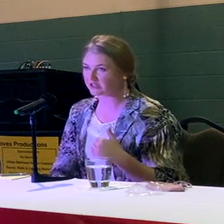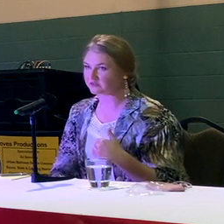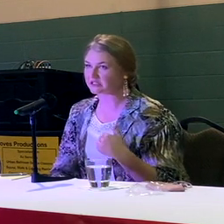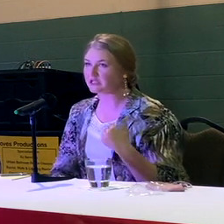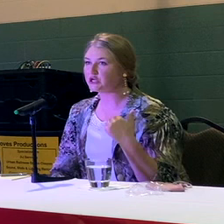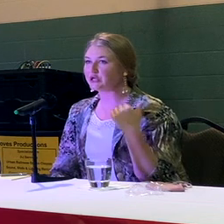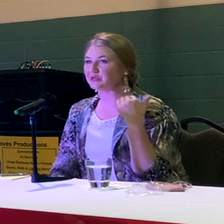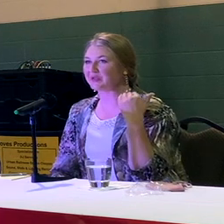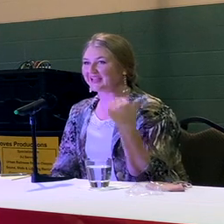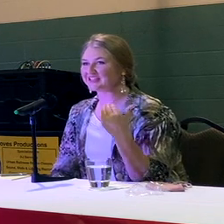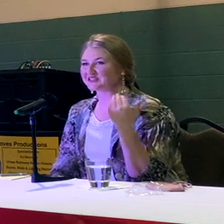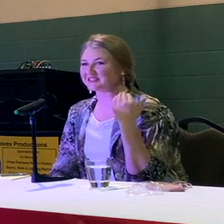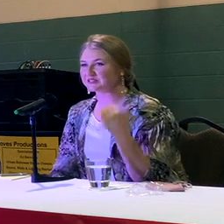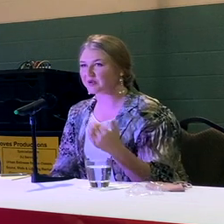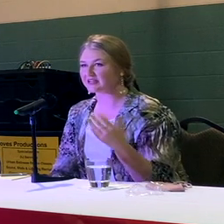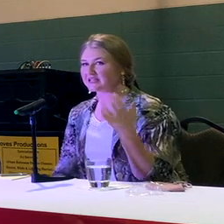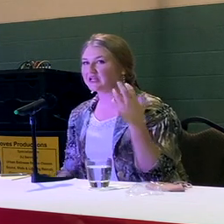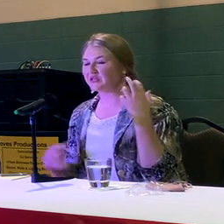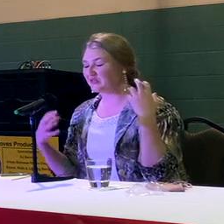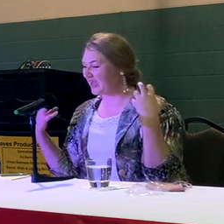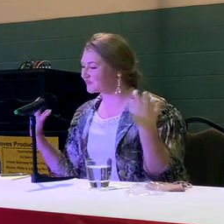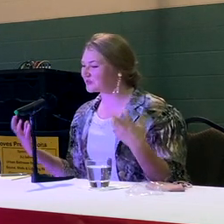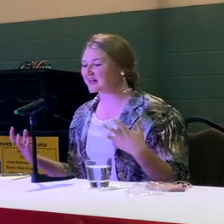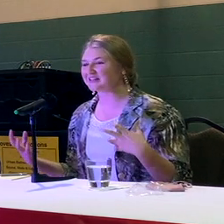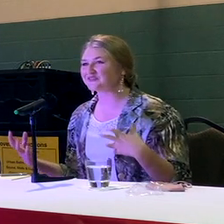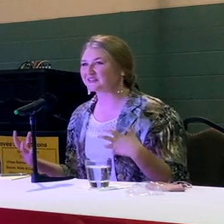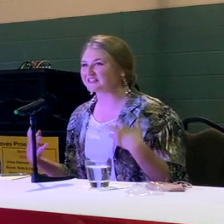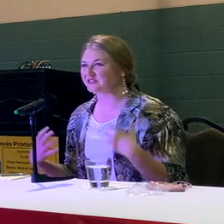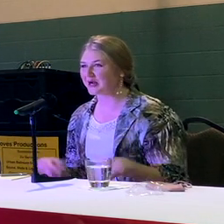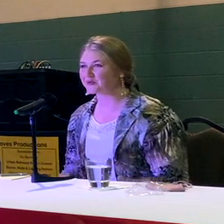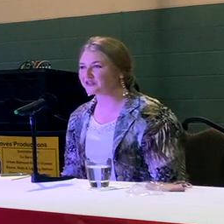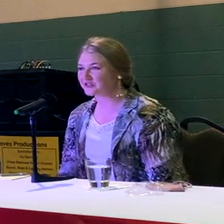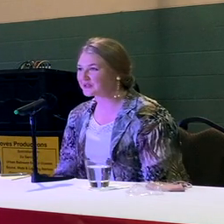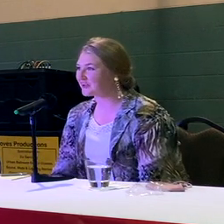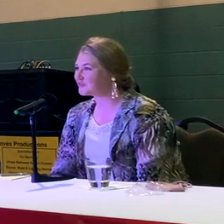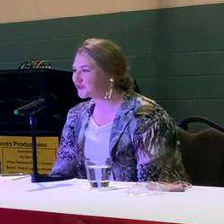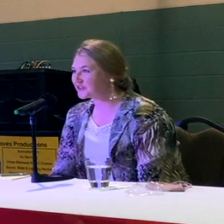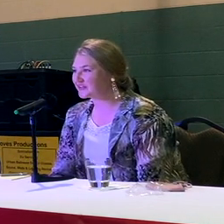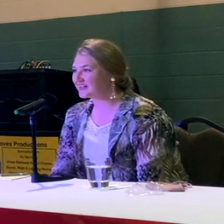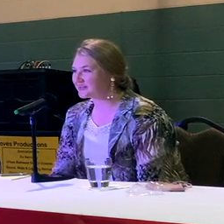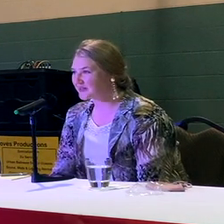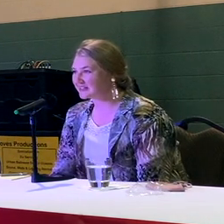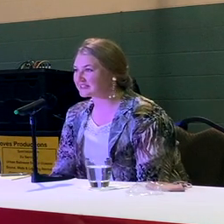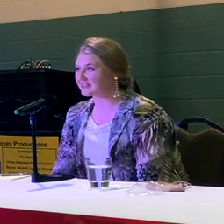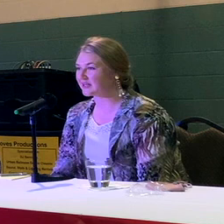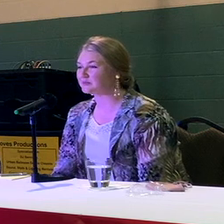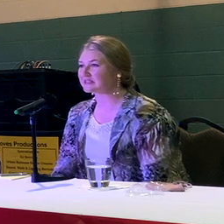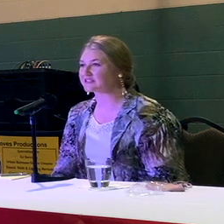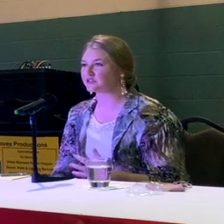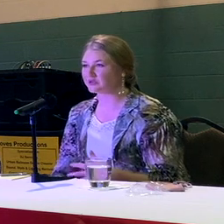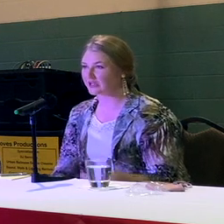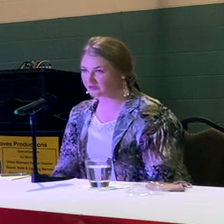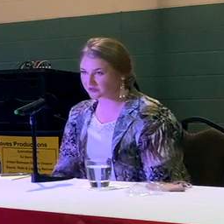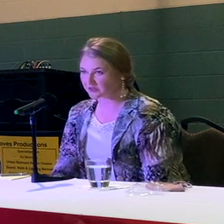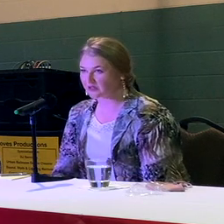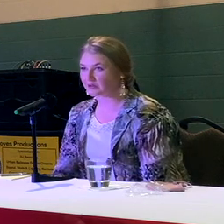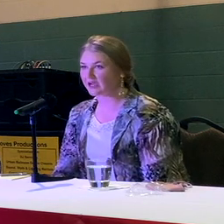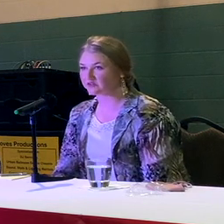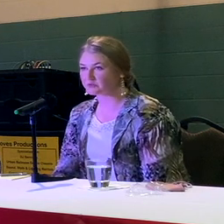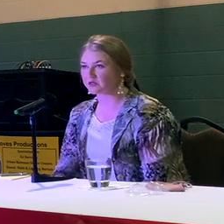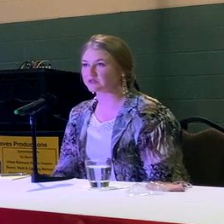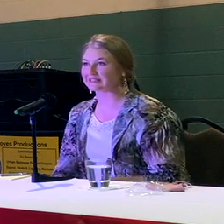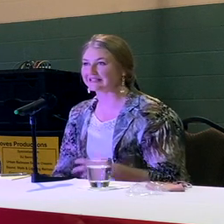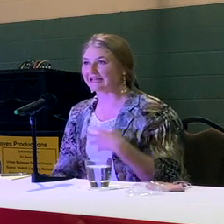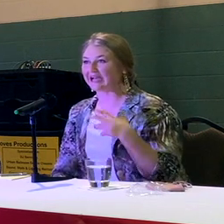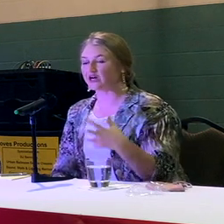think innovatively. You can't just expect everybody in Flint to drop what they're doing at 4.30 on a Monday to come listen to a council meeting.